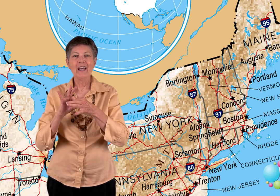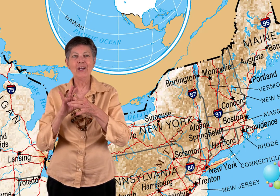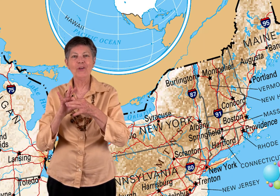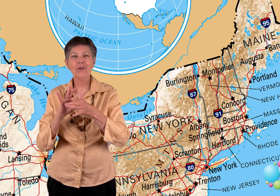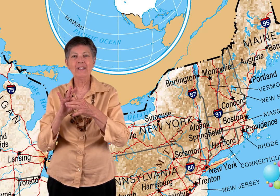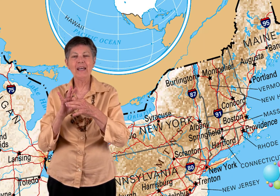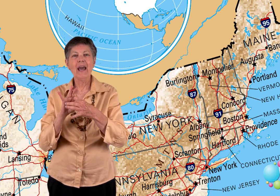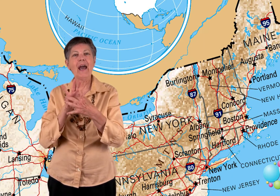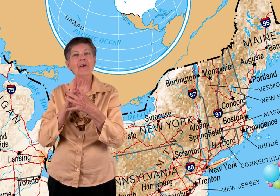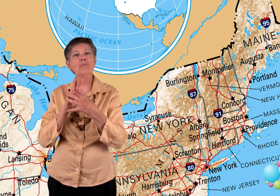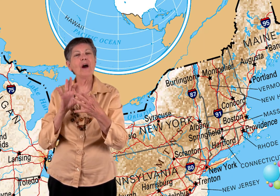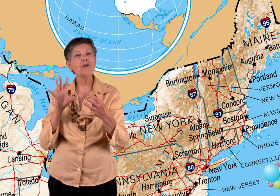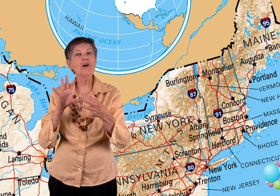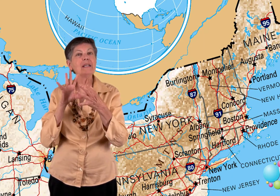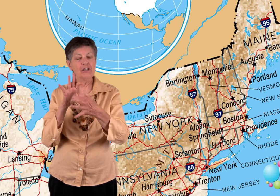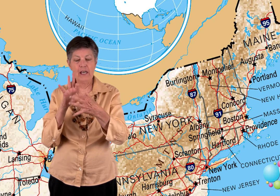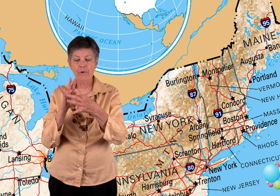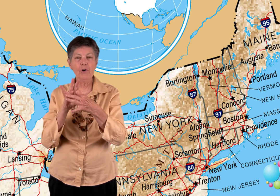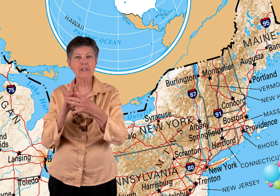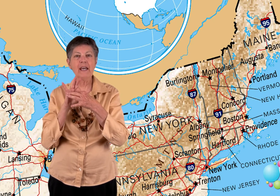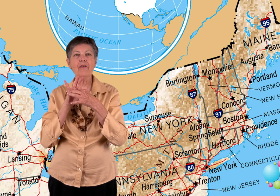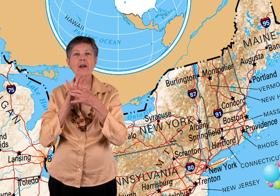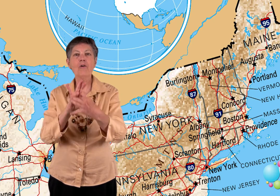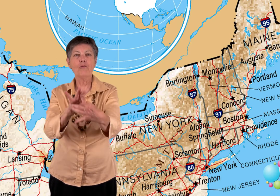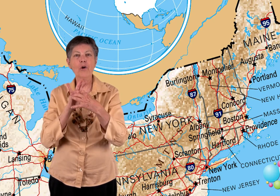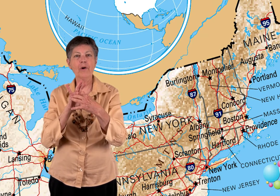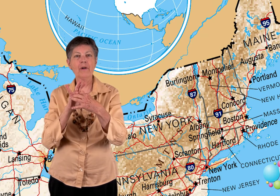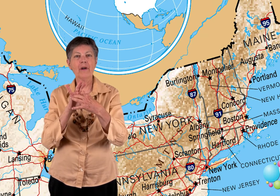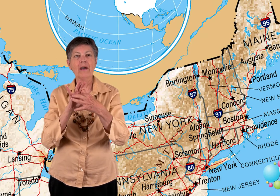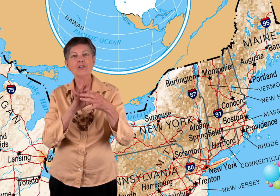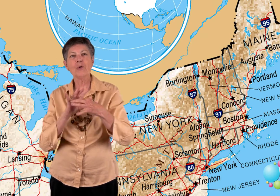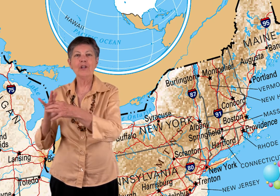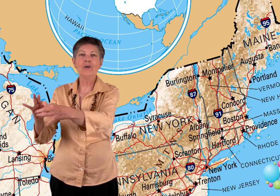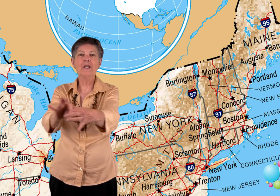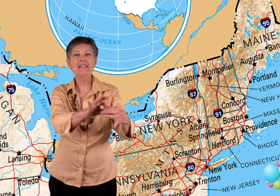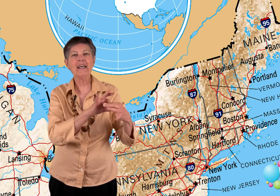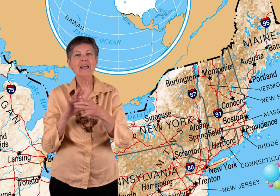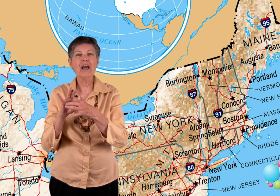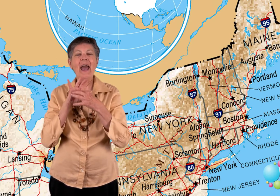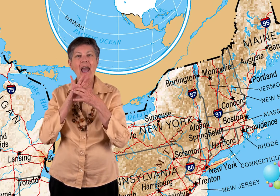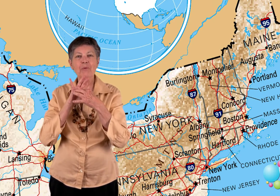In unity, and then brotherhood, just keep them hooked together and go forward. So, in unity, and